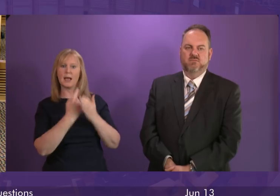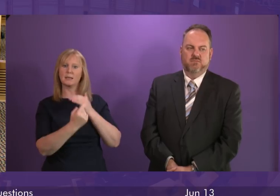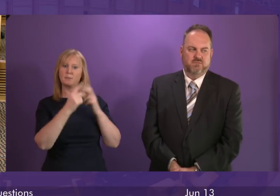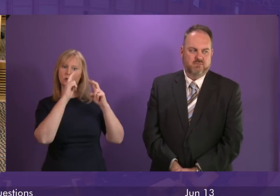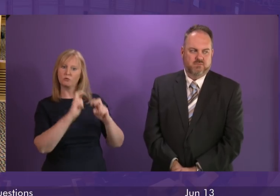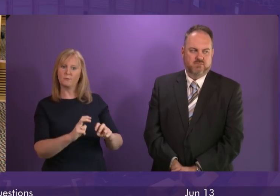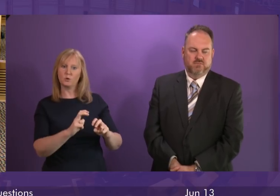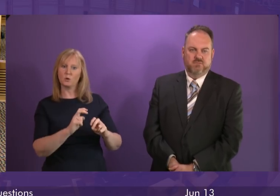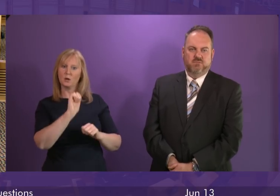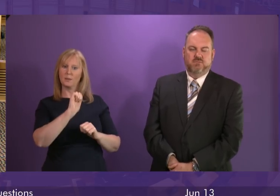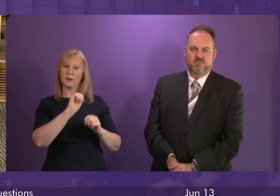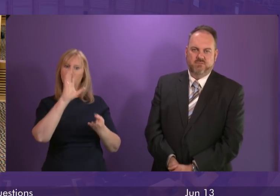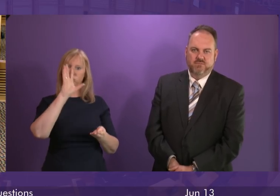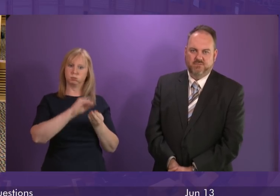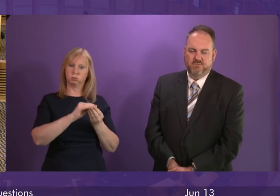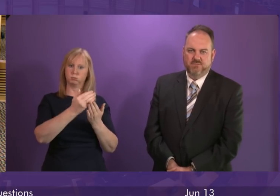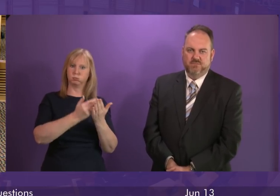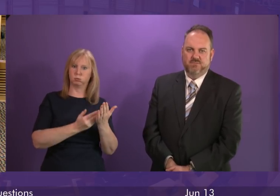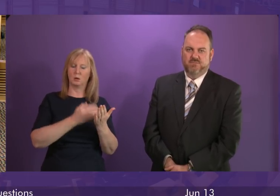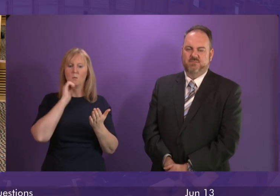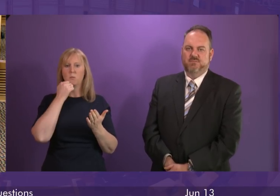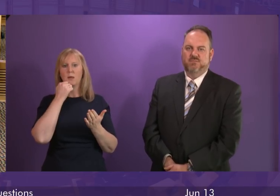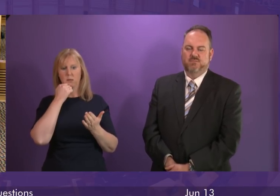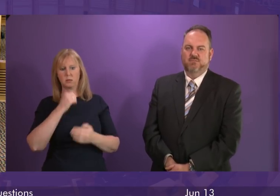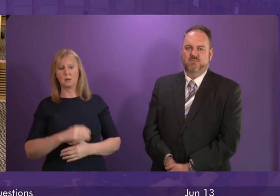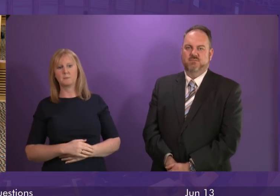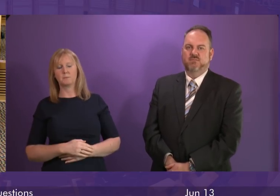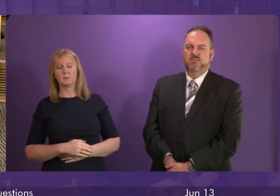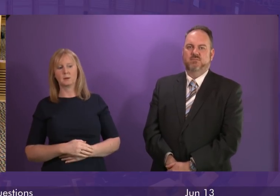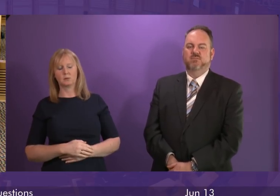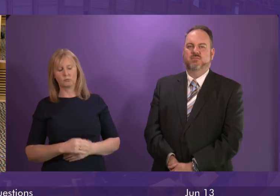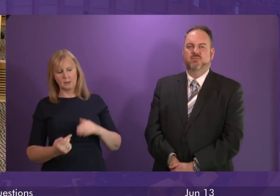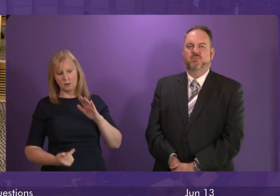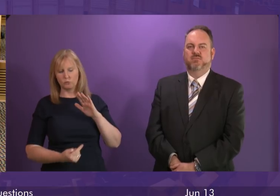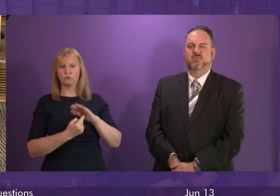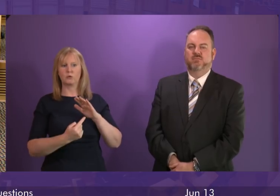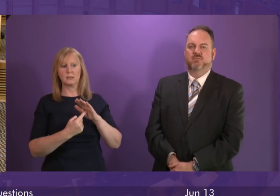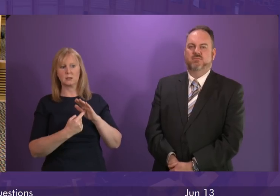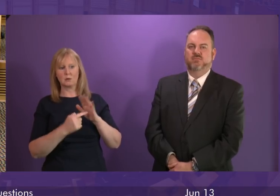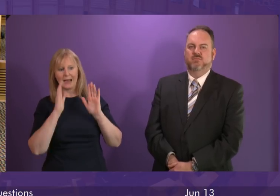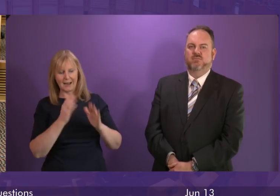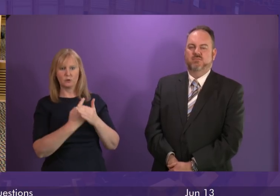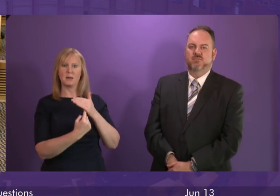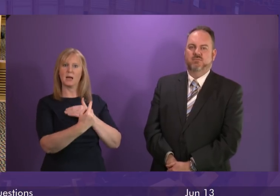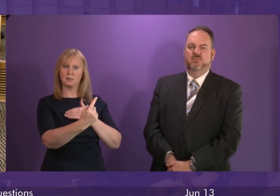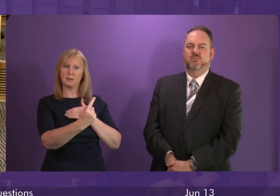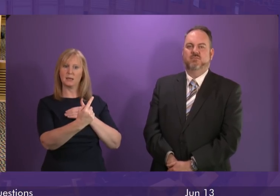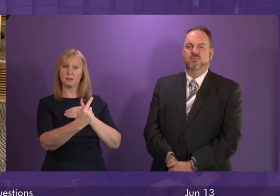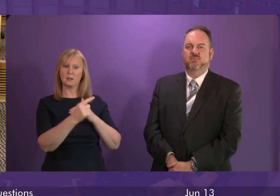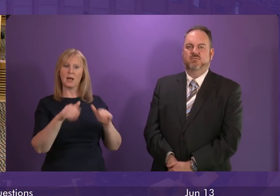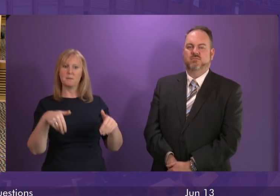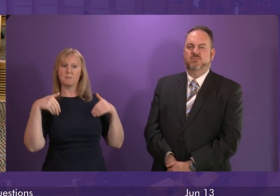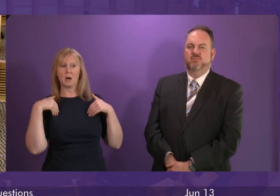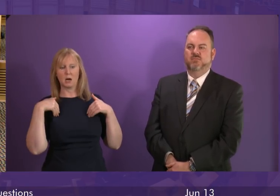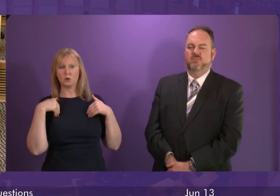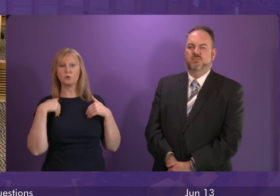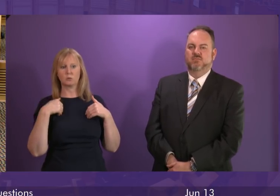their own conclusions. I think that is a critical point about this work. The review must both be independent and impartial and be seen to be